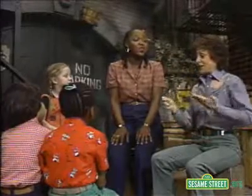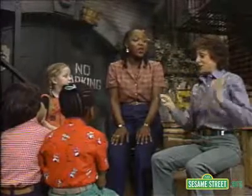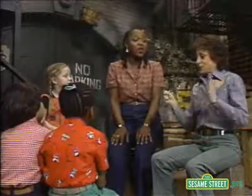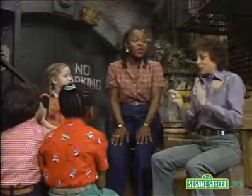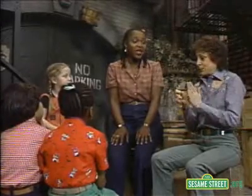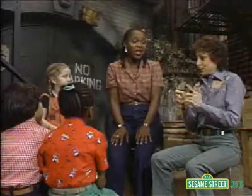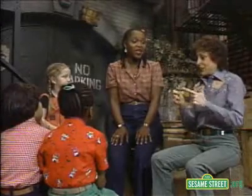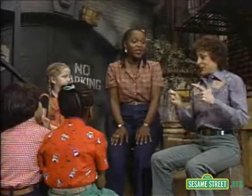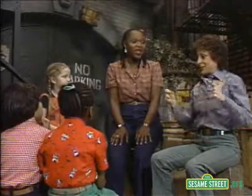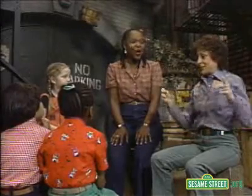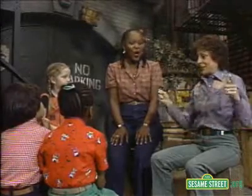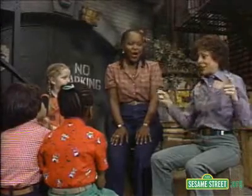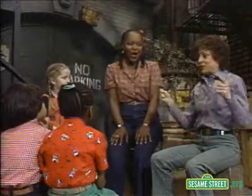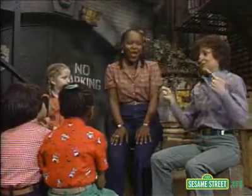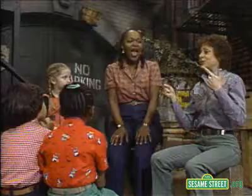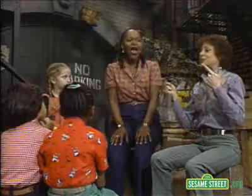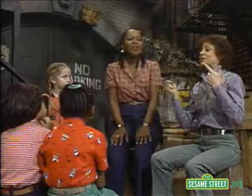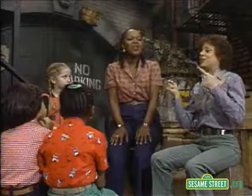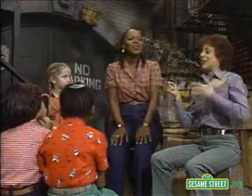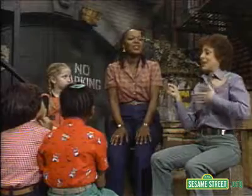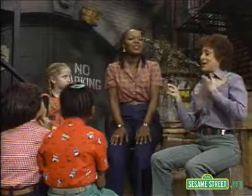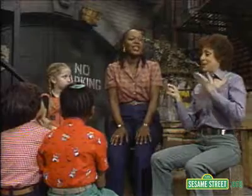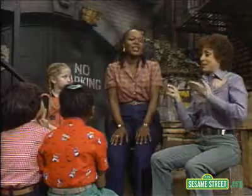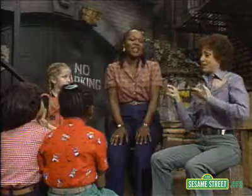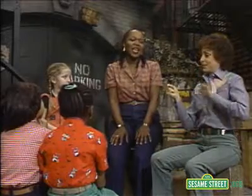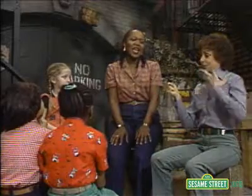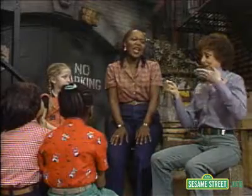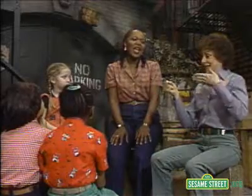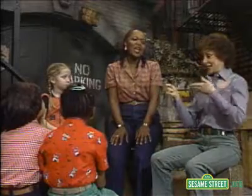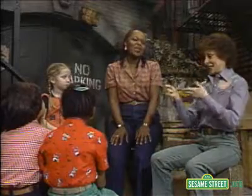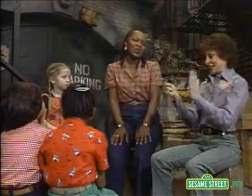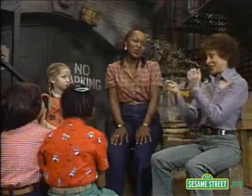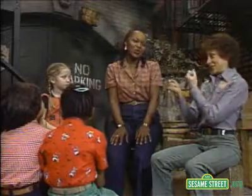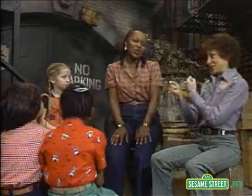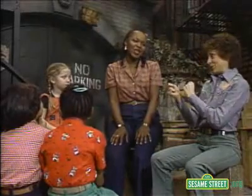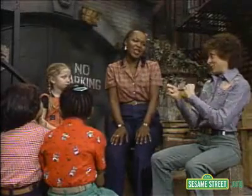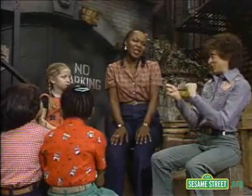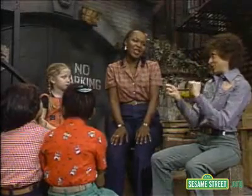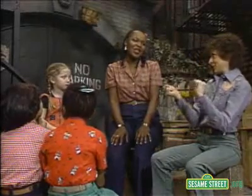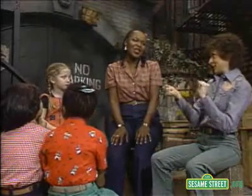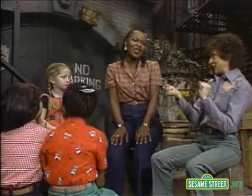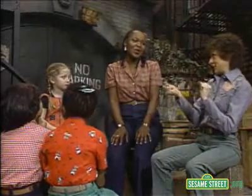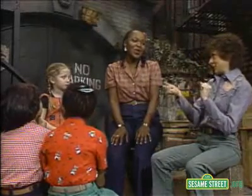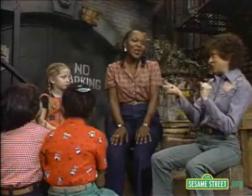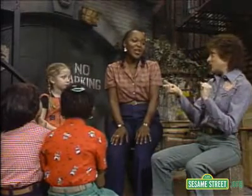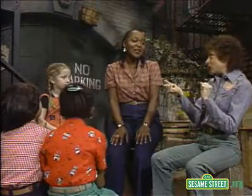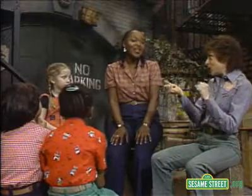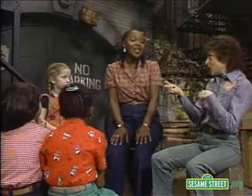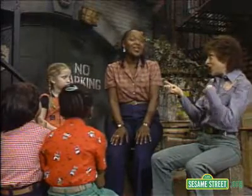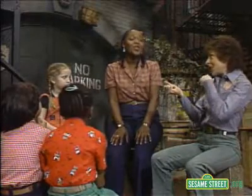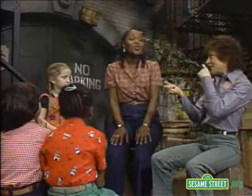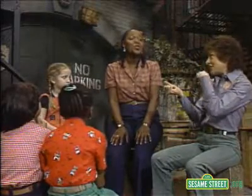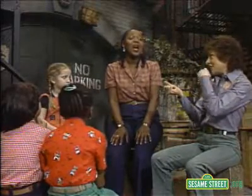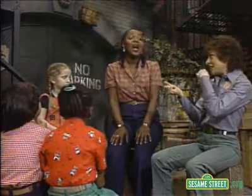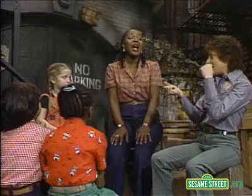small things are happiest left free. So I said goodbye